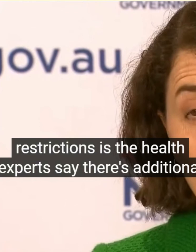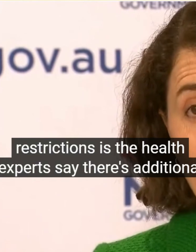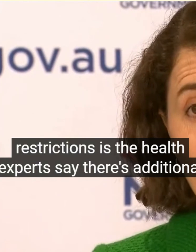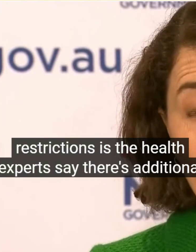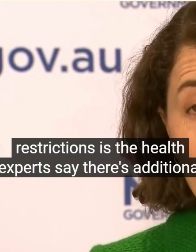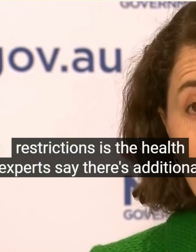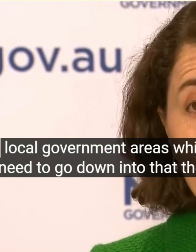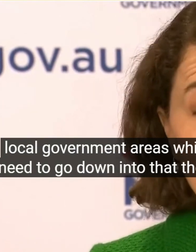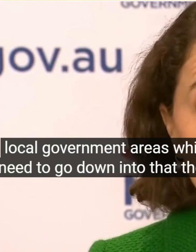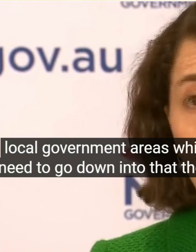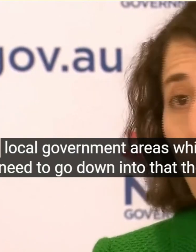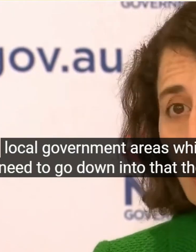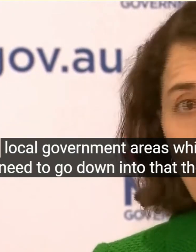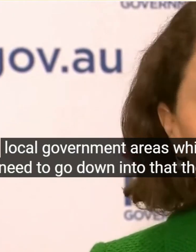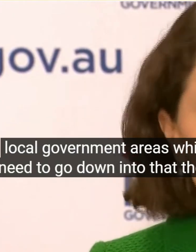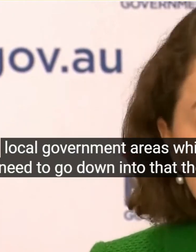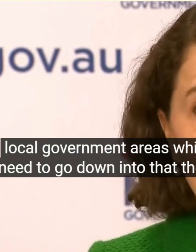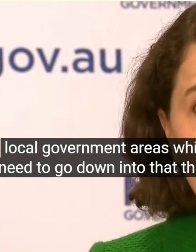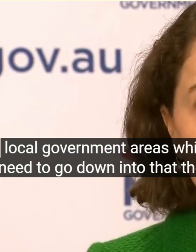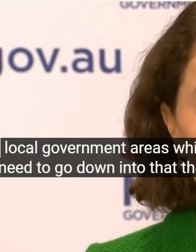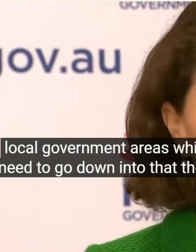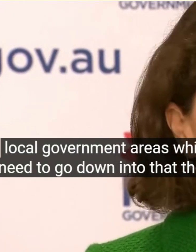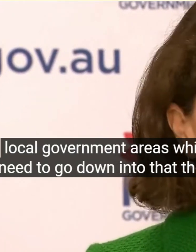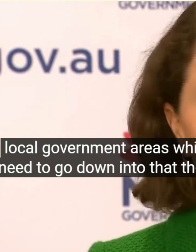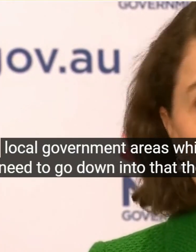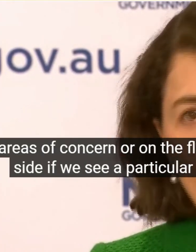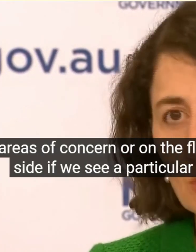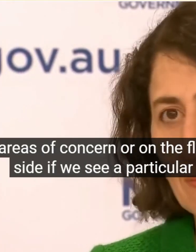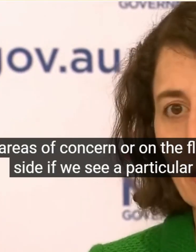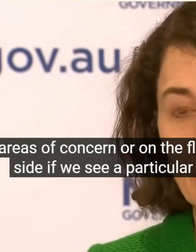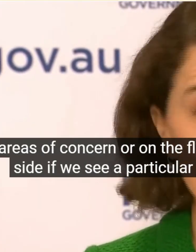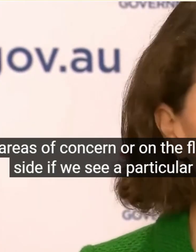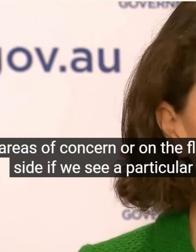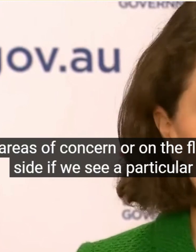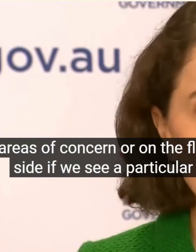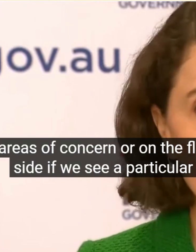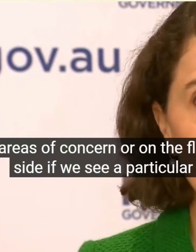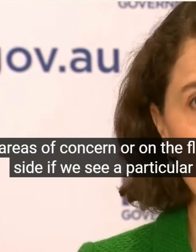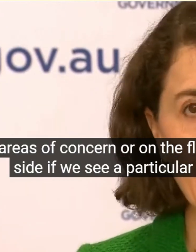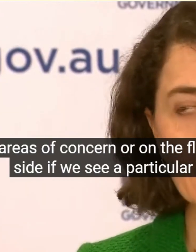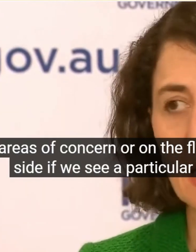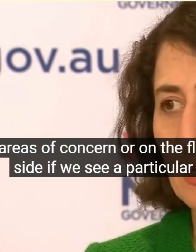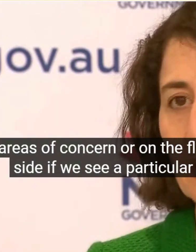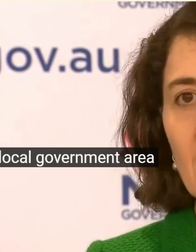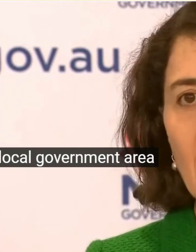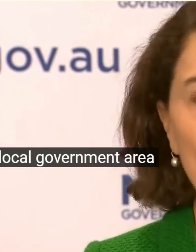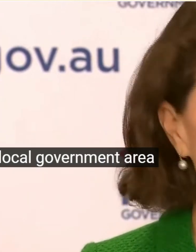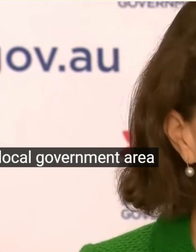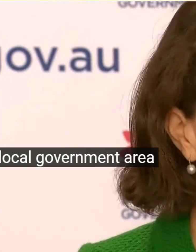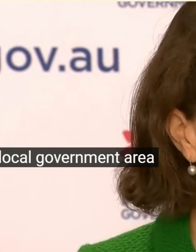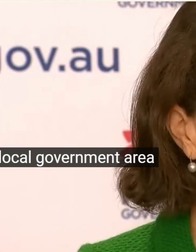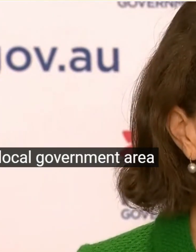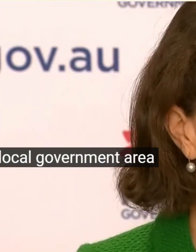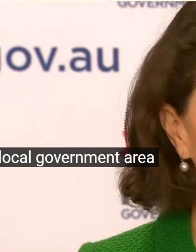Into Those Areas Of Concern Or On The Flip Side If We See A Particular Local Government Area Respond Well In Terms Of The Case Numbers